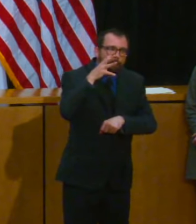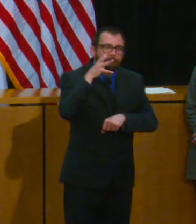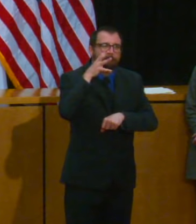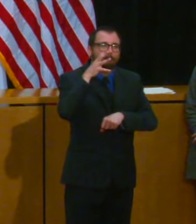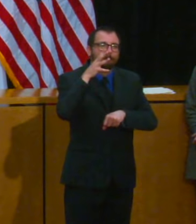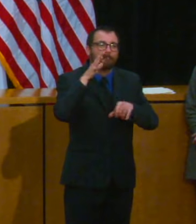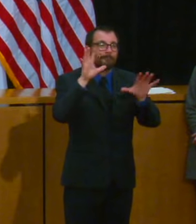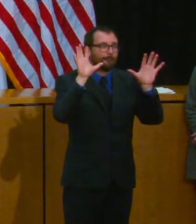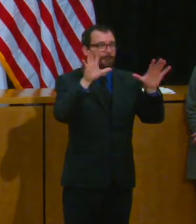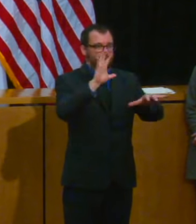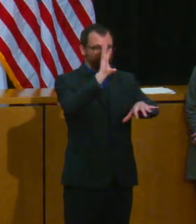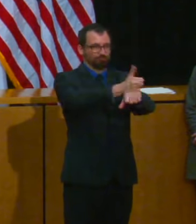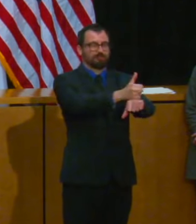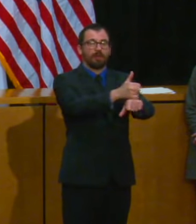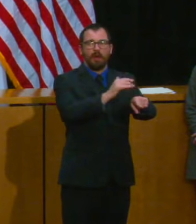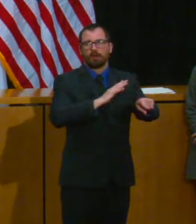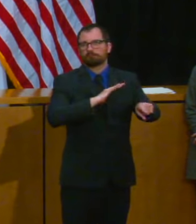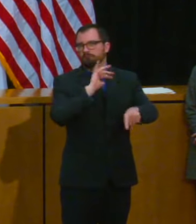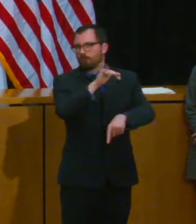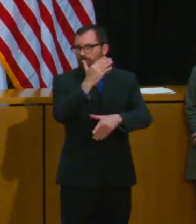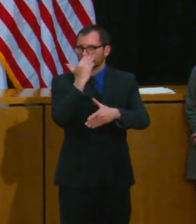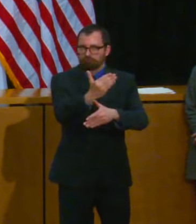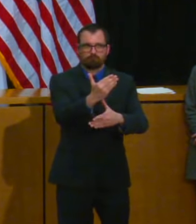I would highly recommend it to anybody